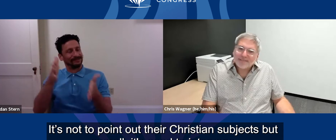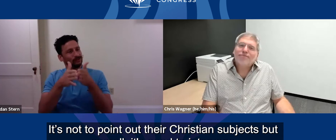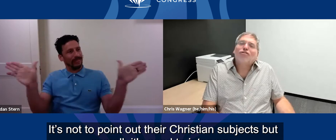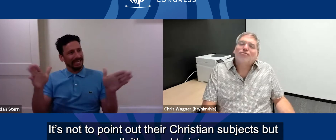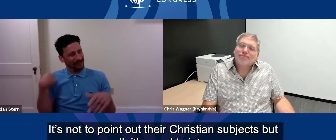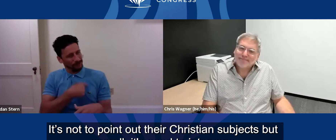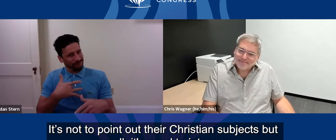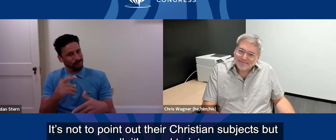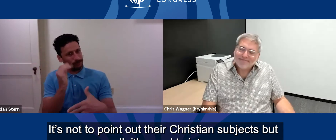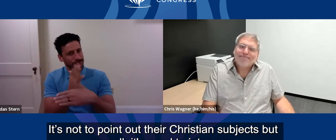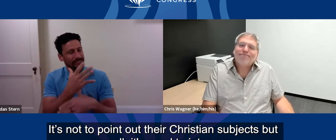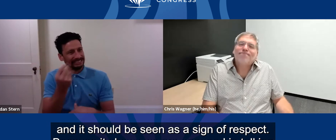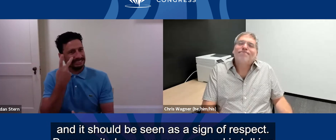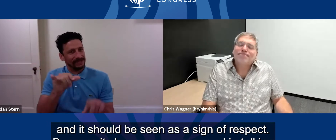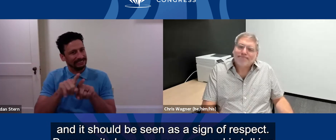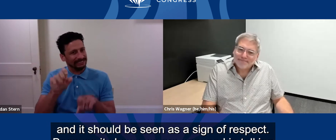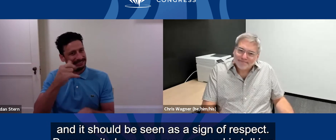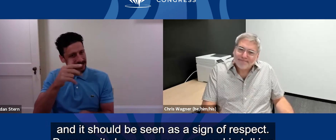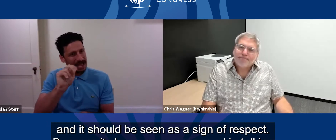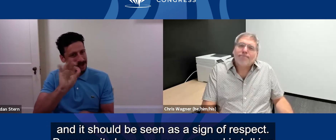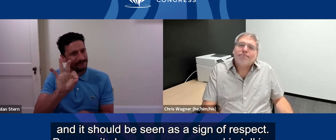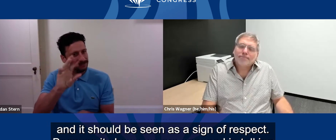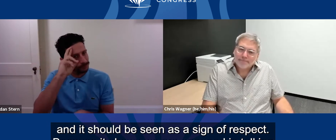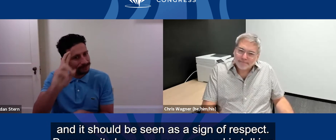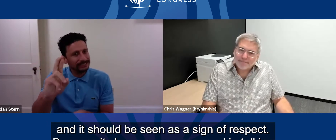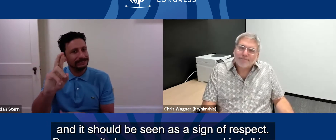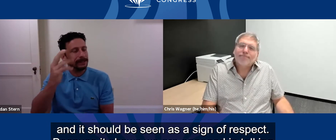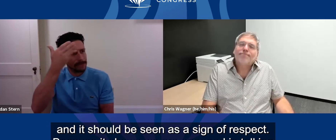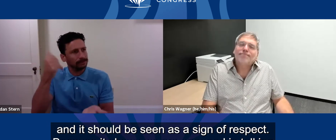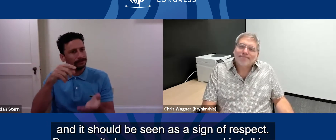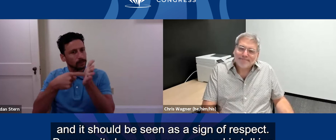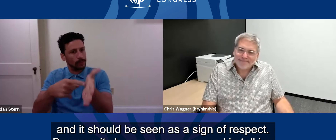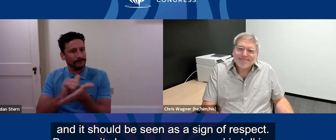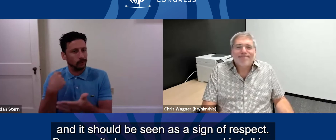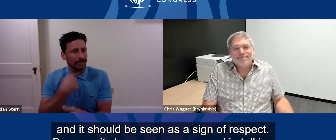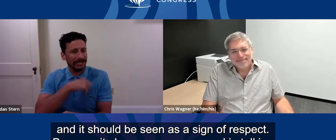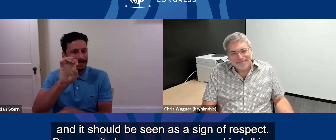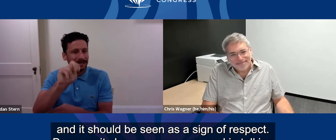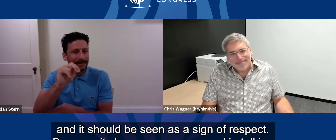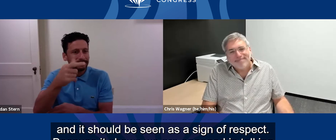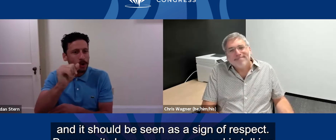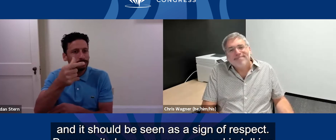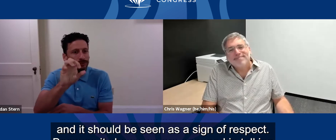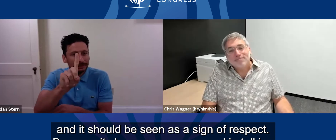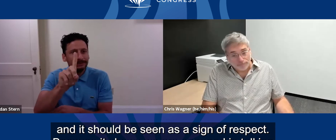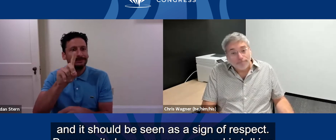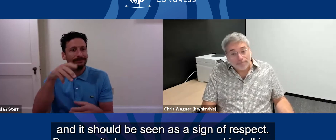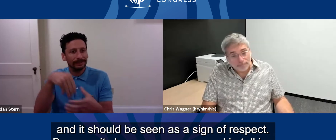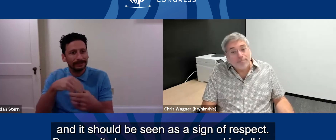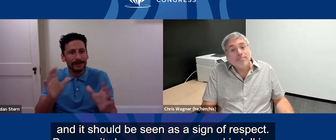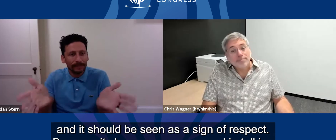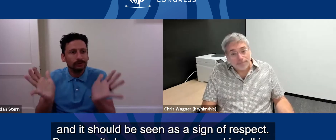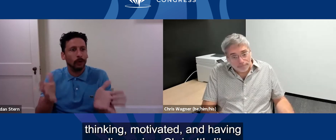subjects, but overall, it's good to intervene and should be seen as a sign of respect because it shows that we are engaged in talking,